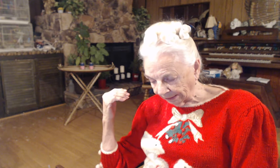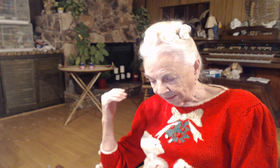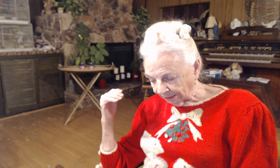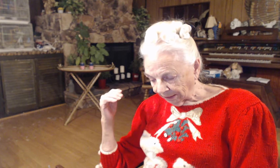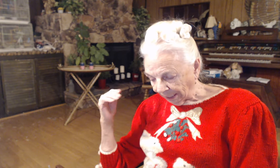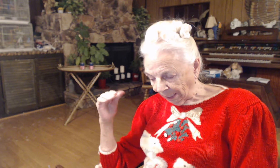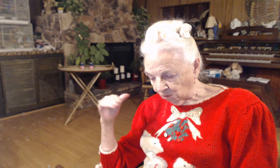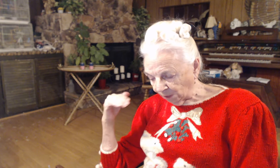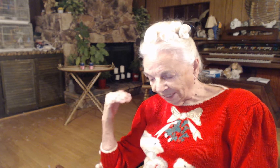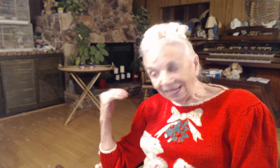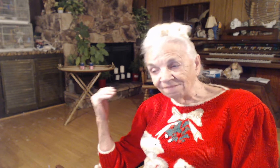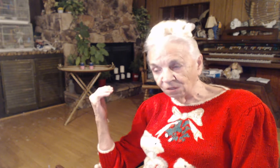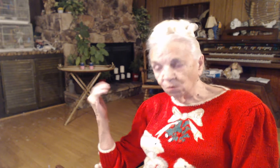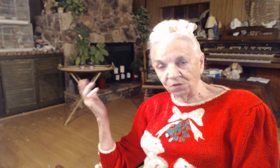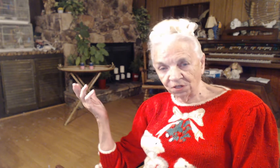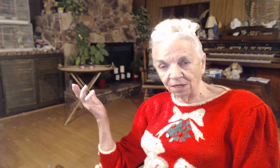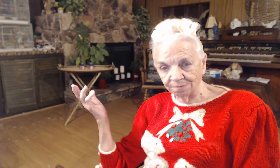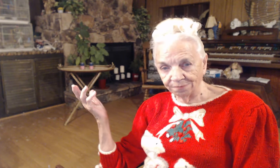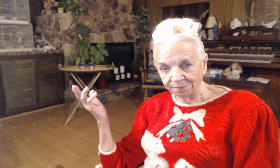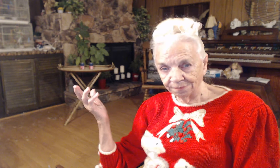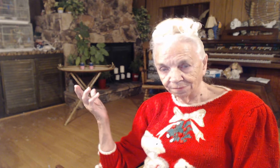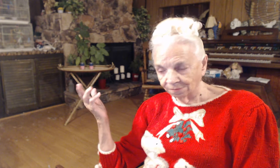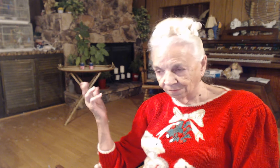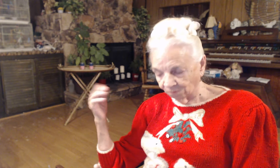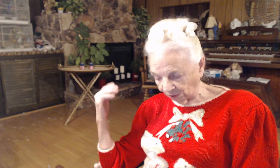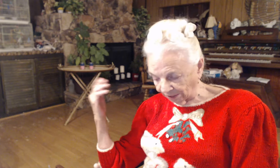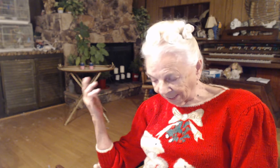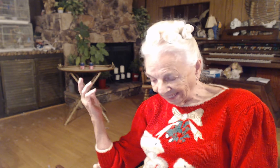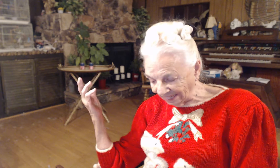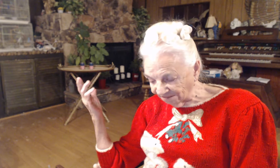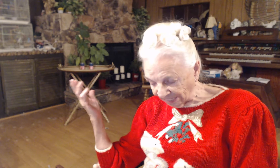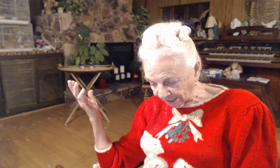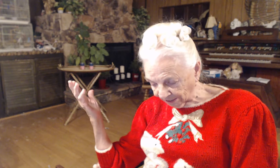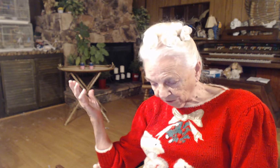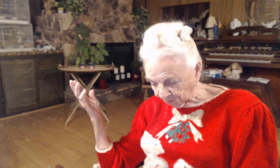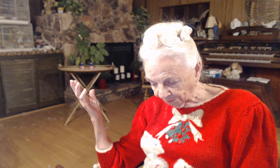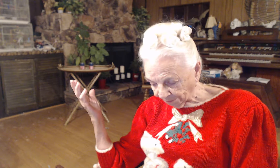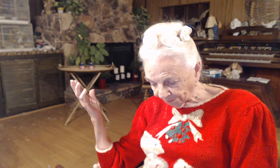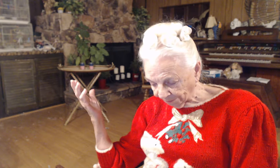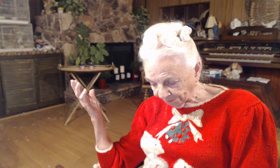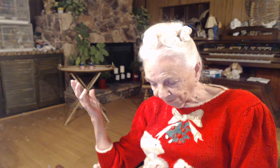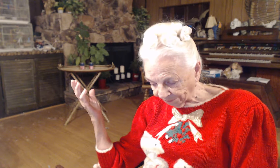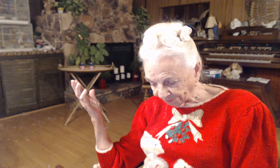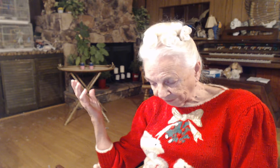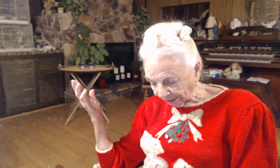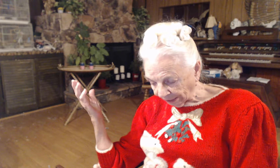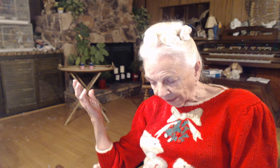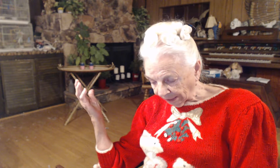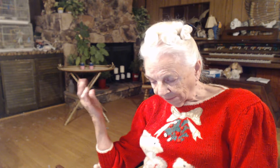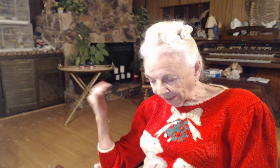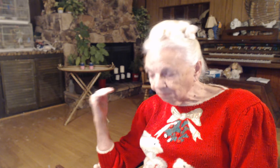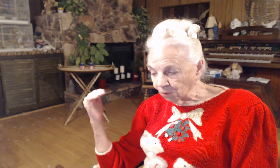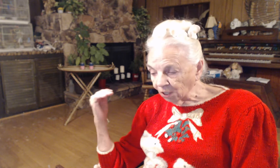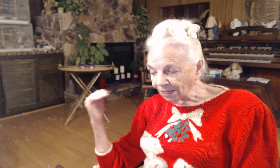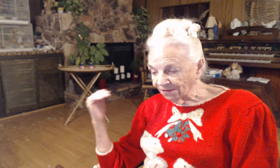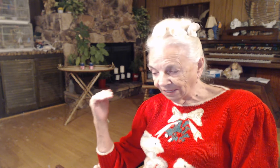And when even was come, when it got evening, they brought unto him